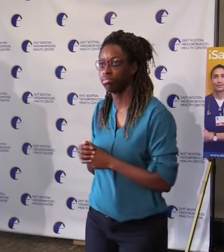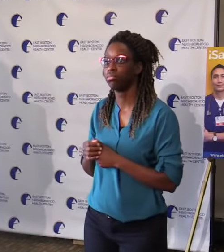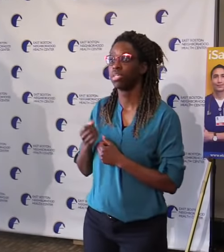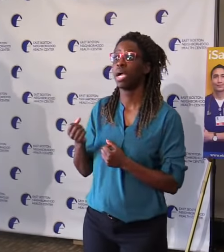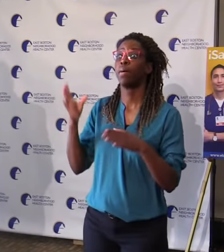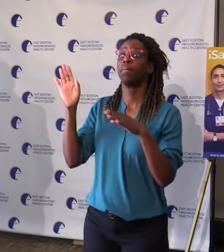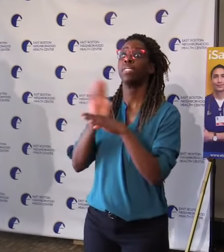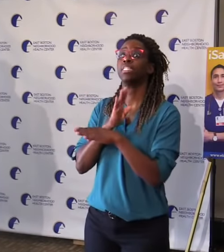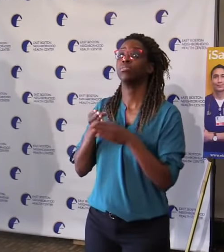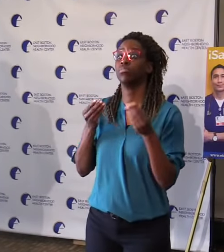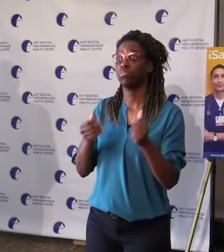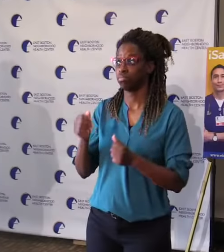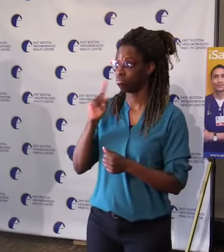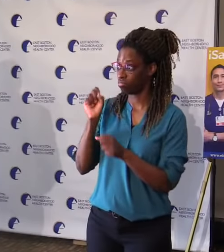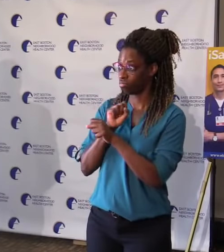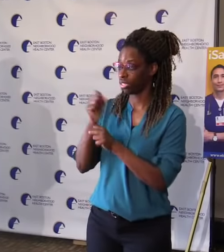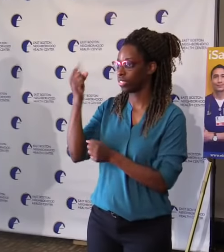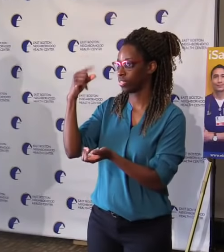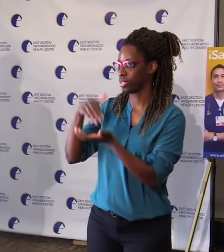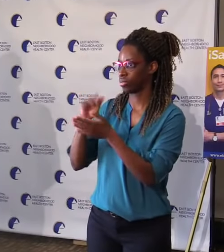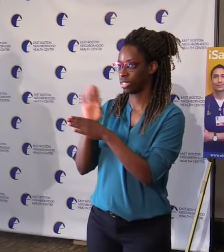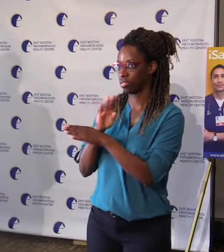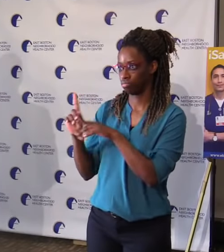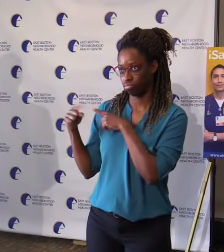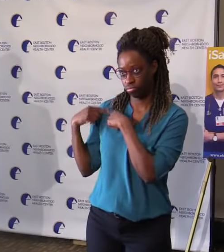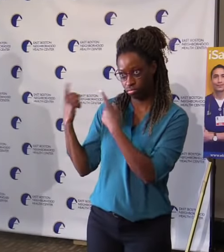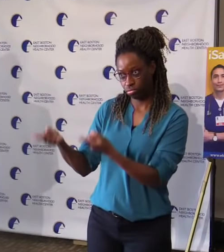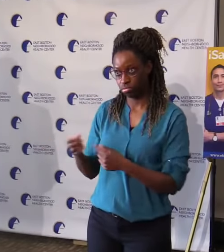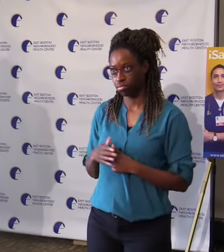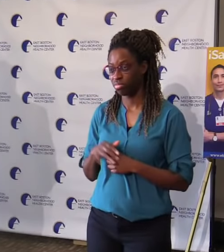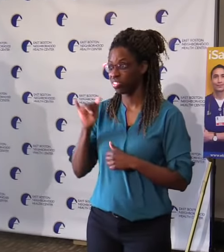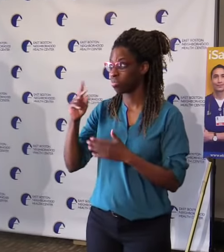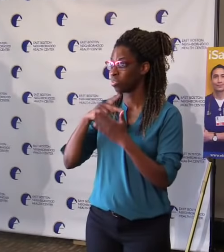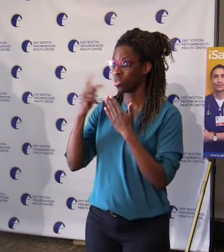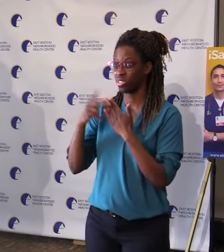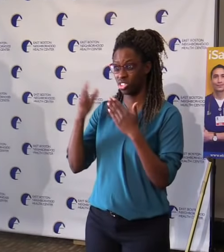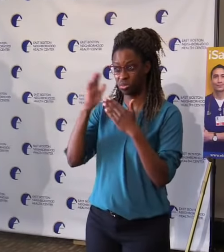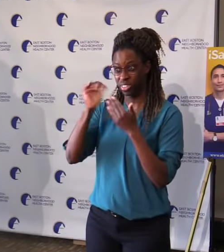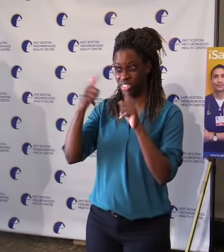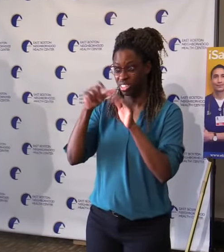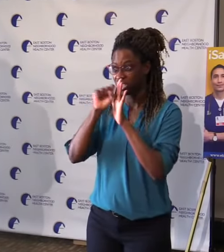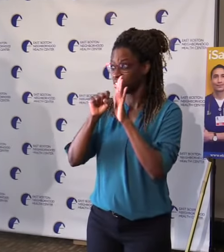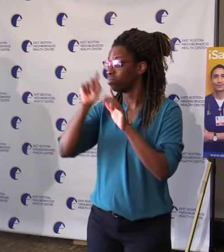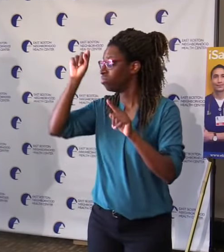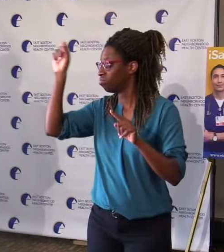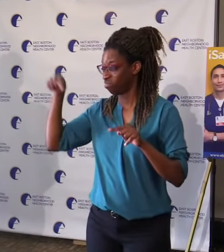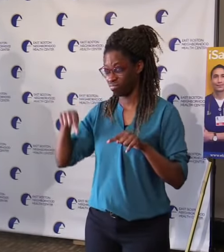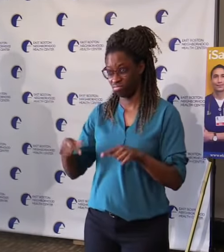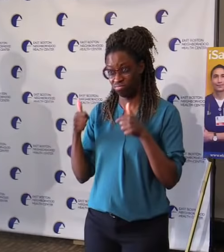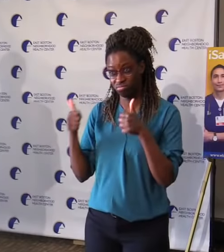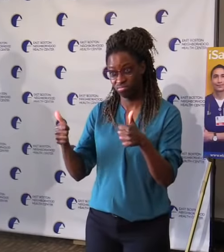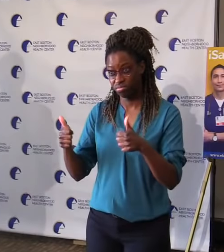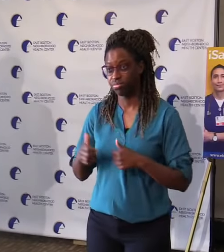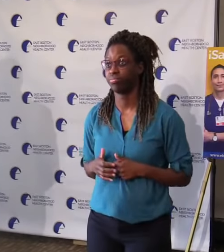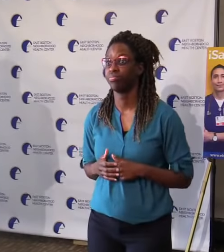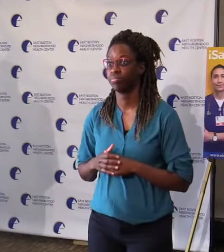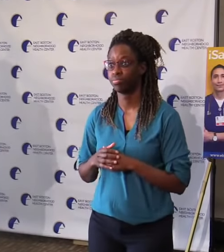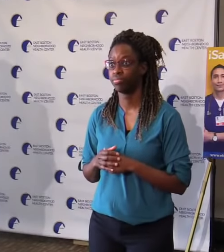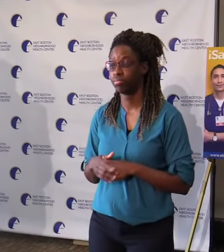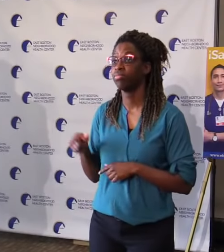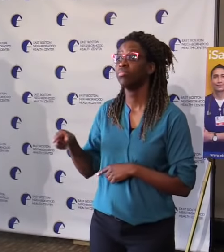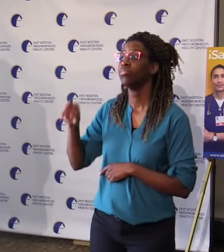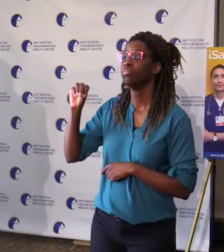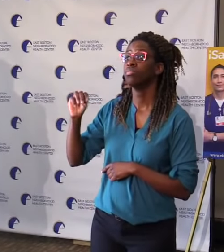in the country. The MGCC is continuing to do outreach to eligible business owners who may have submitted incomplete